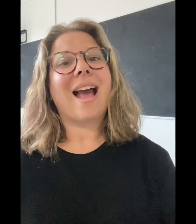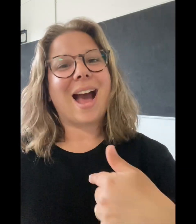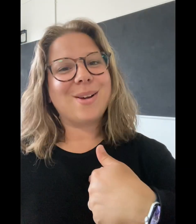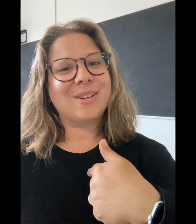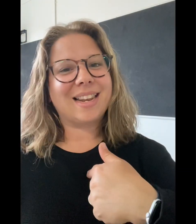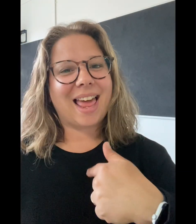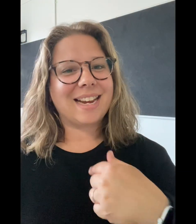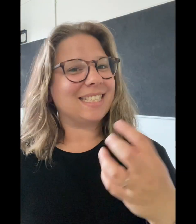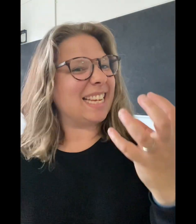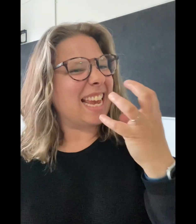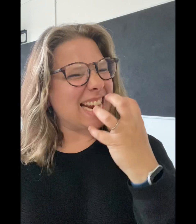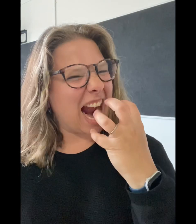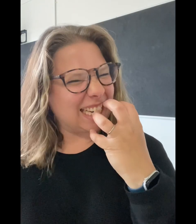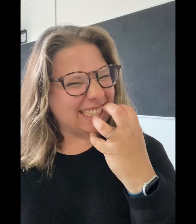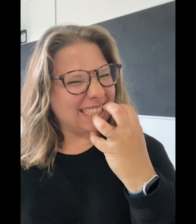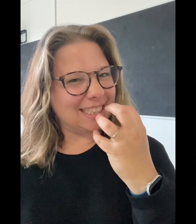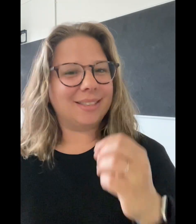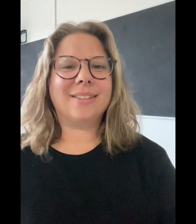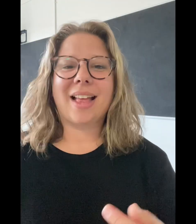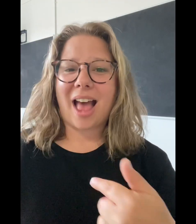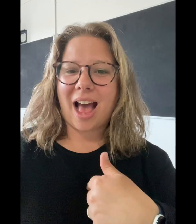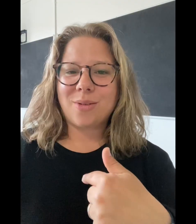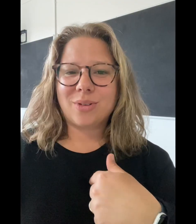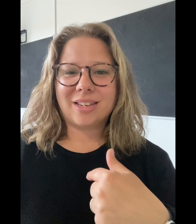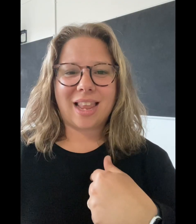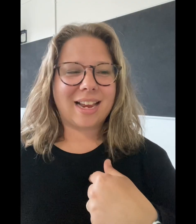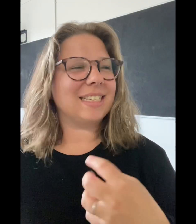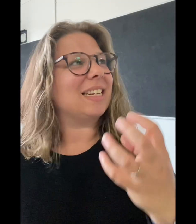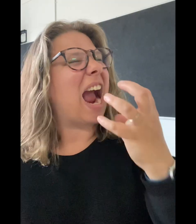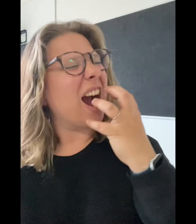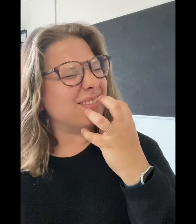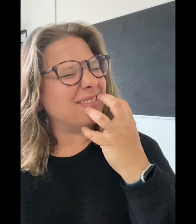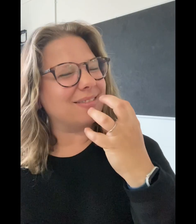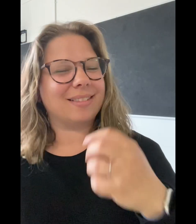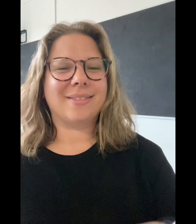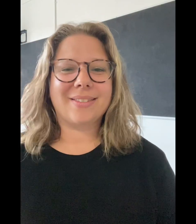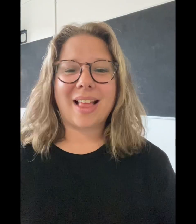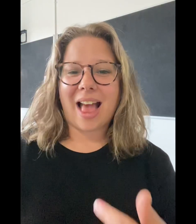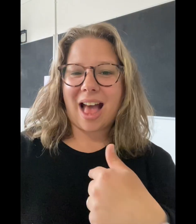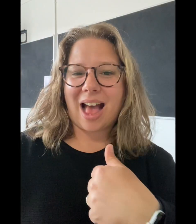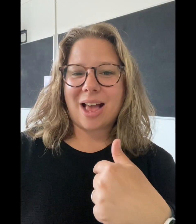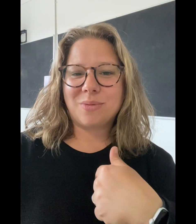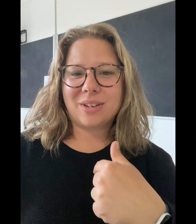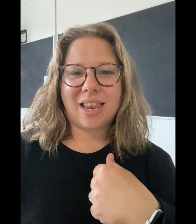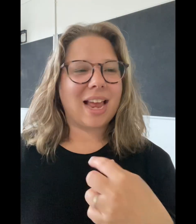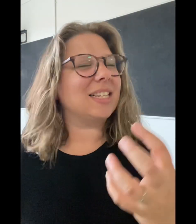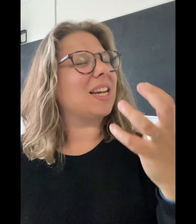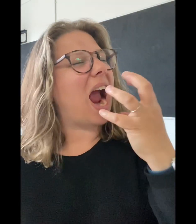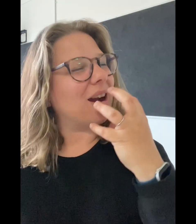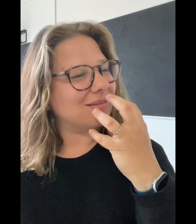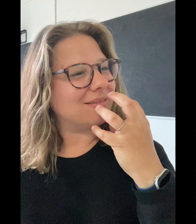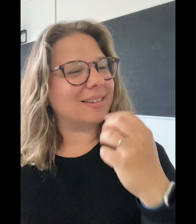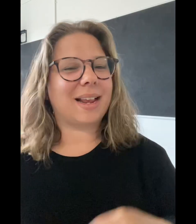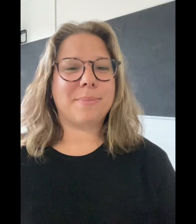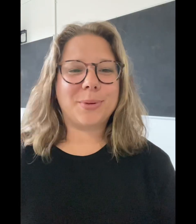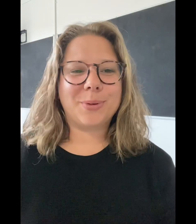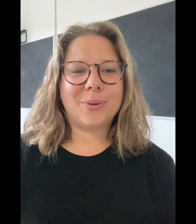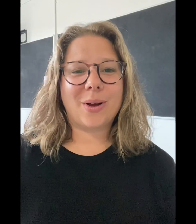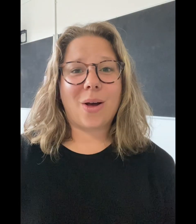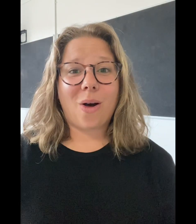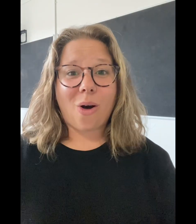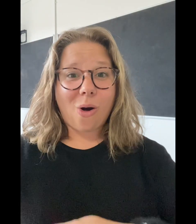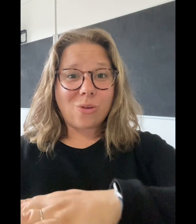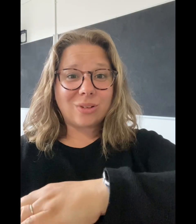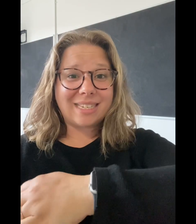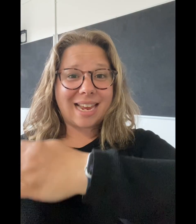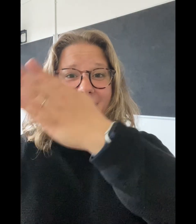I would like to eat an apple, I would like to eat an apple, I would like to eat an apple